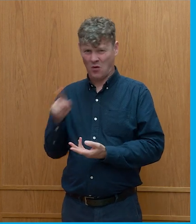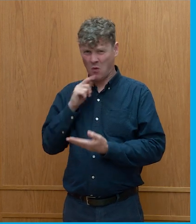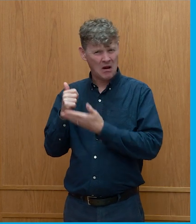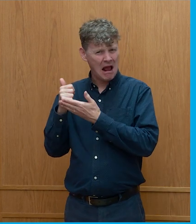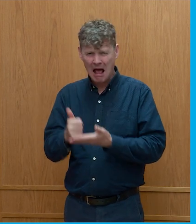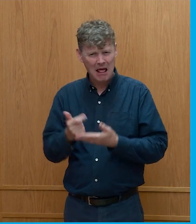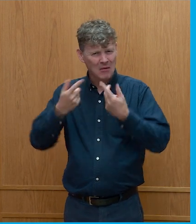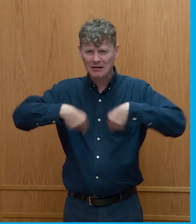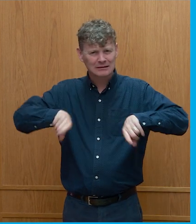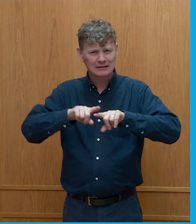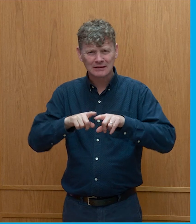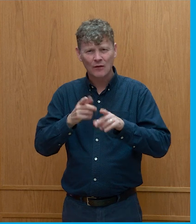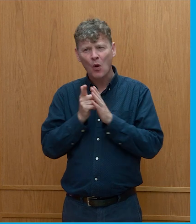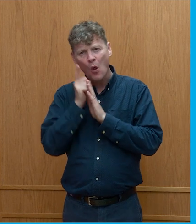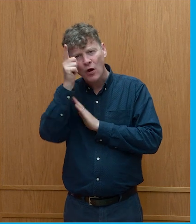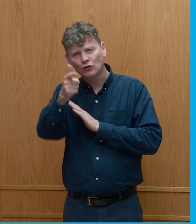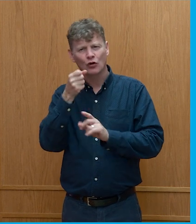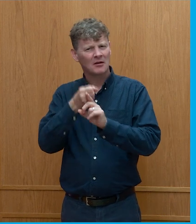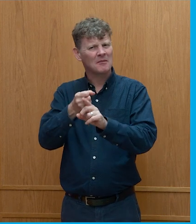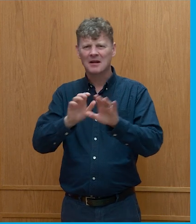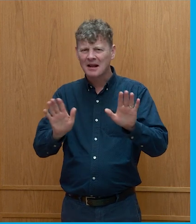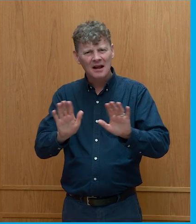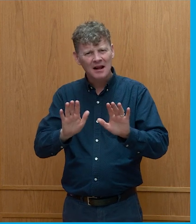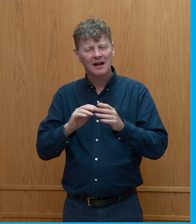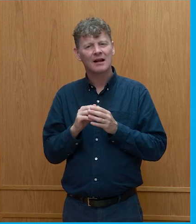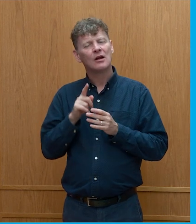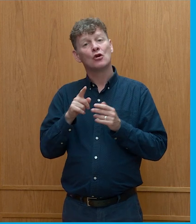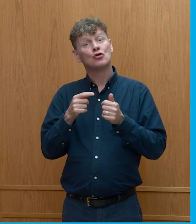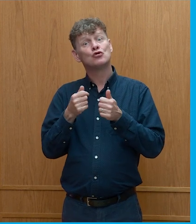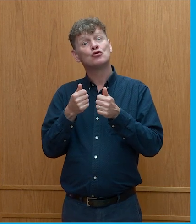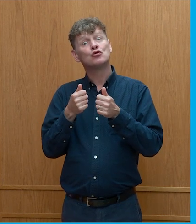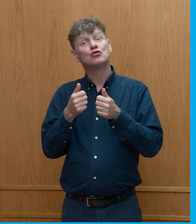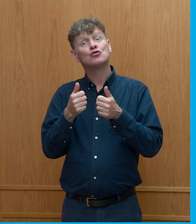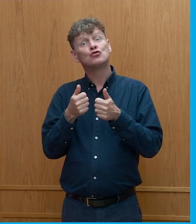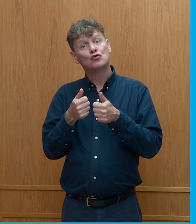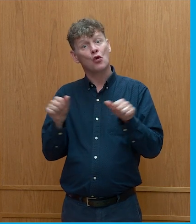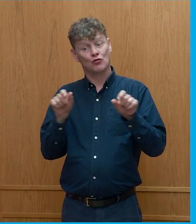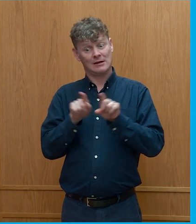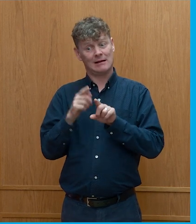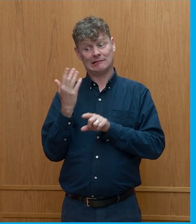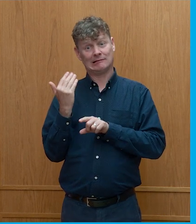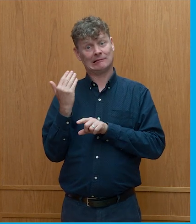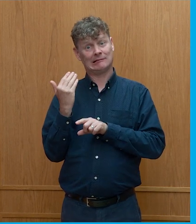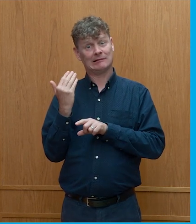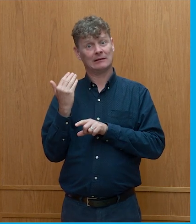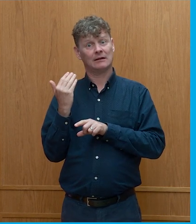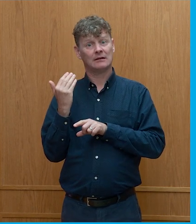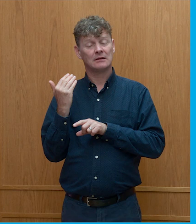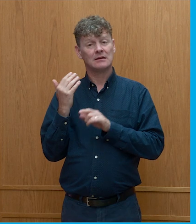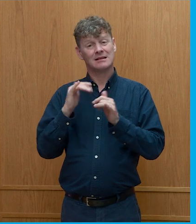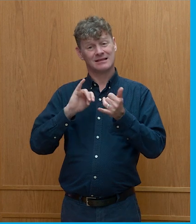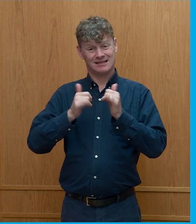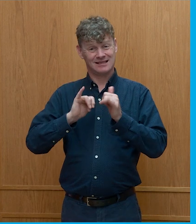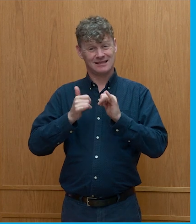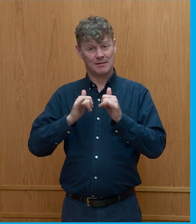looking at more long-term consequences so the solutions like what we were talking about before some sometimes the